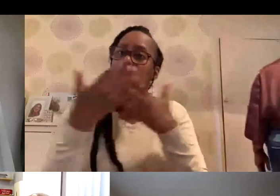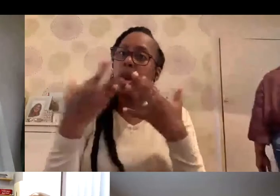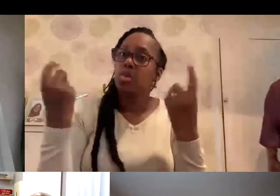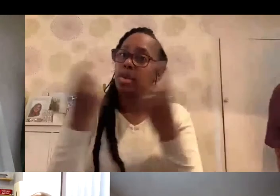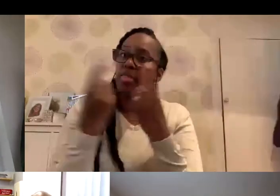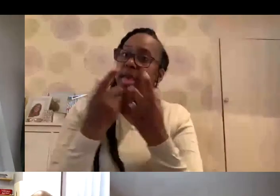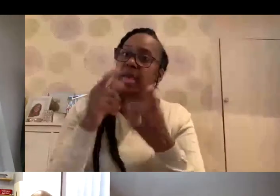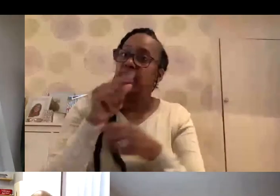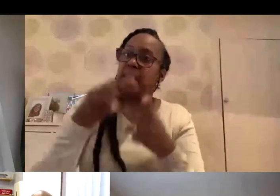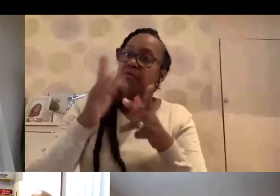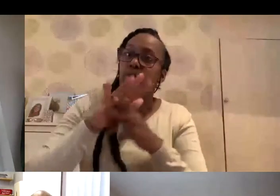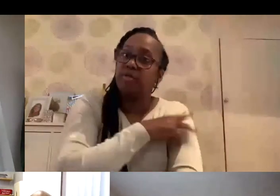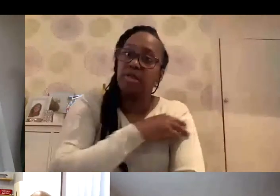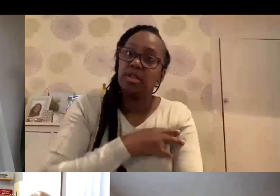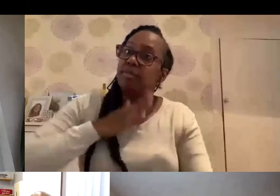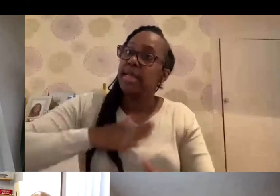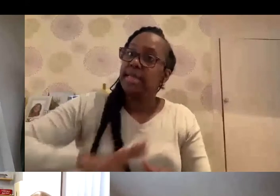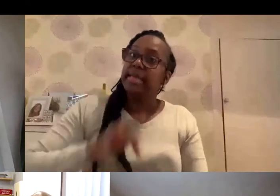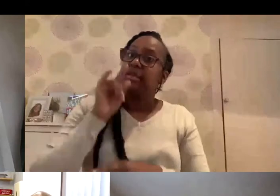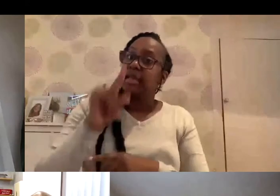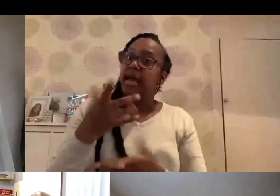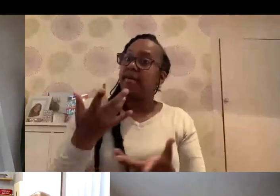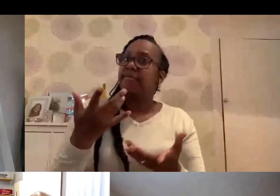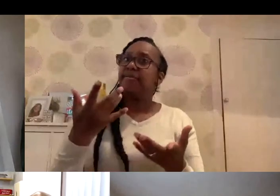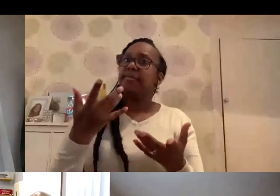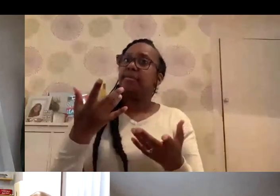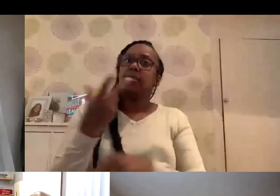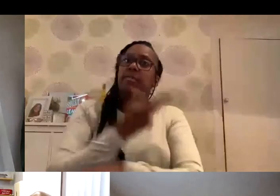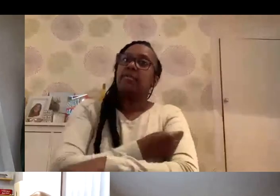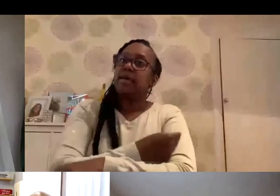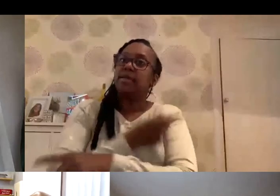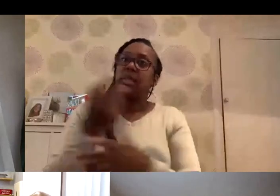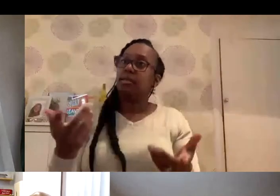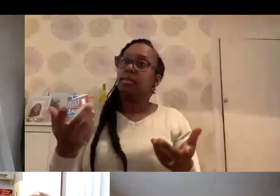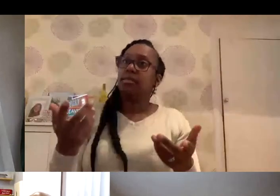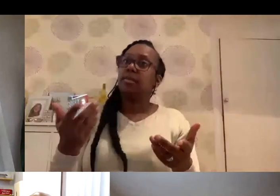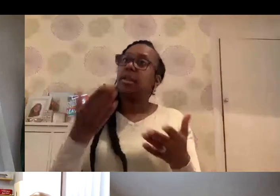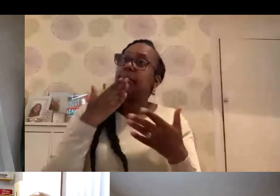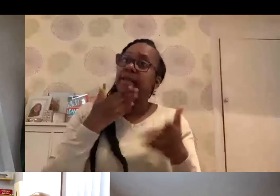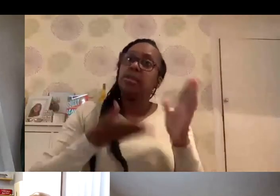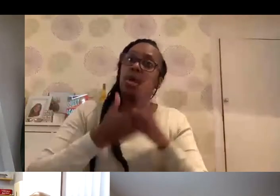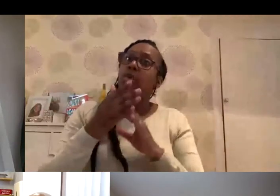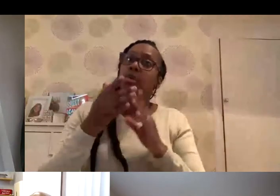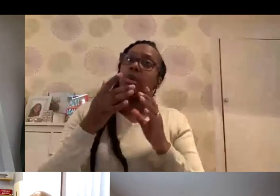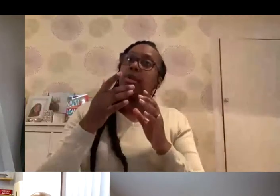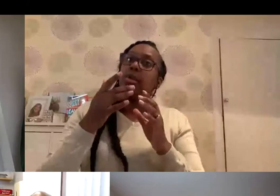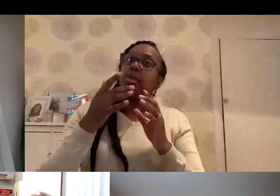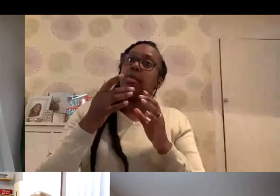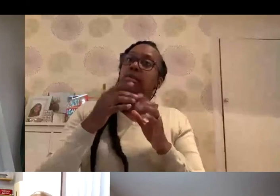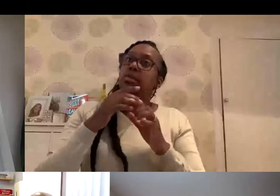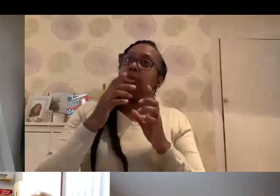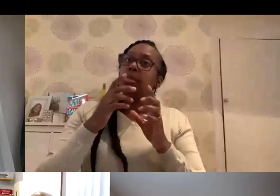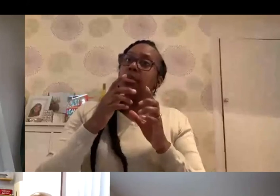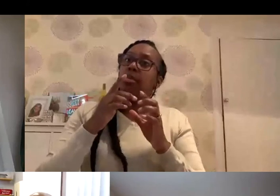you know, if you've got staff that need to have the vaccine, I would highly recommend that they go through the link and go into one of our